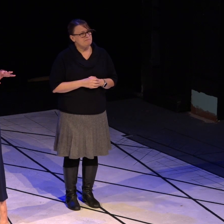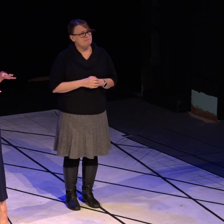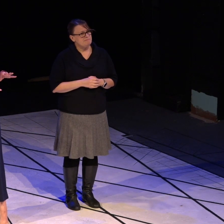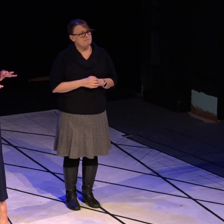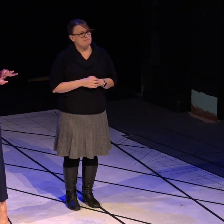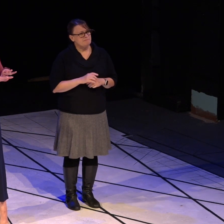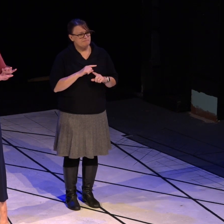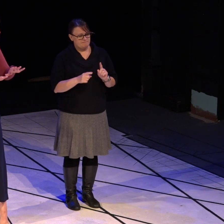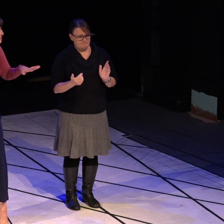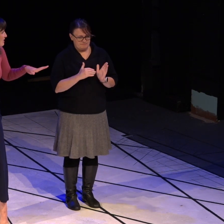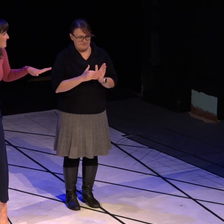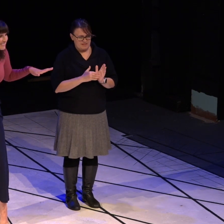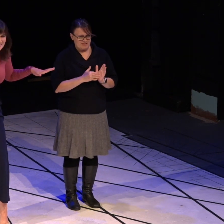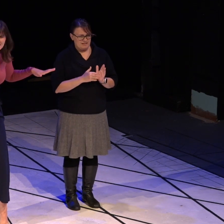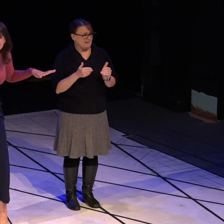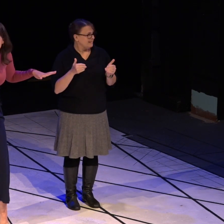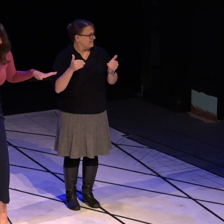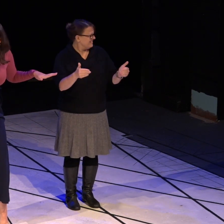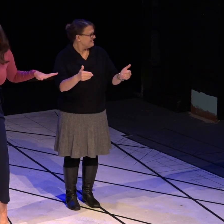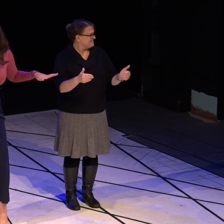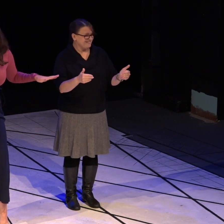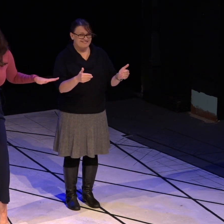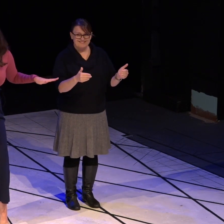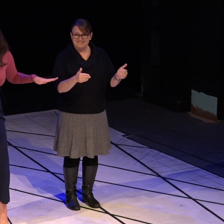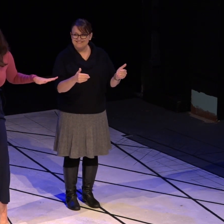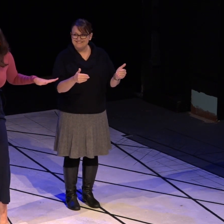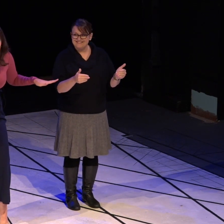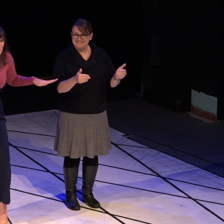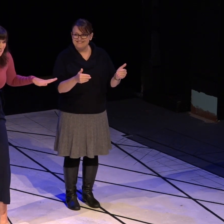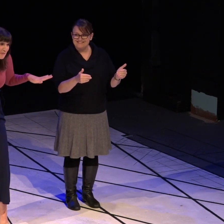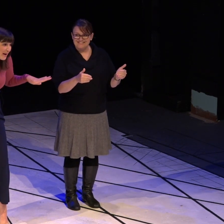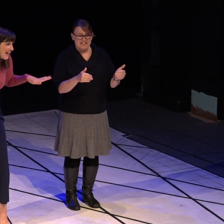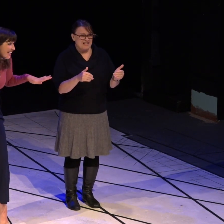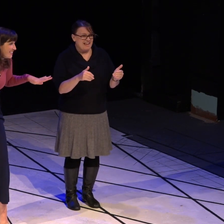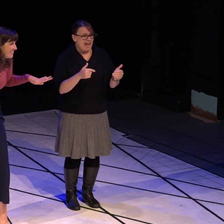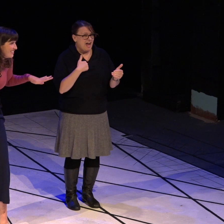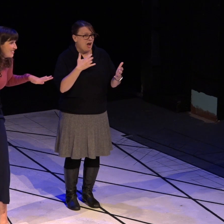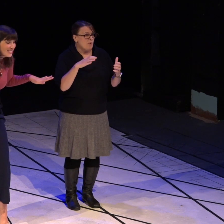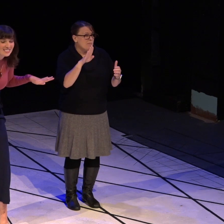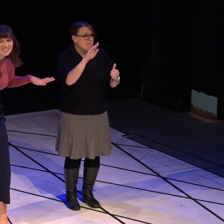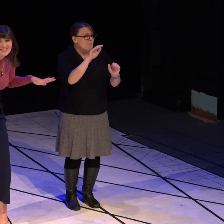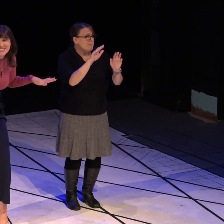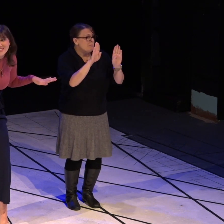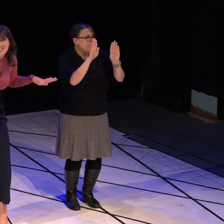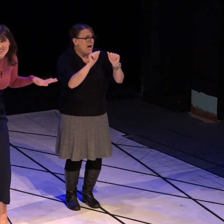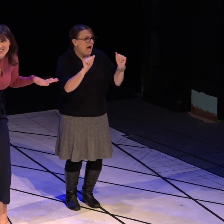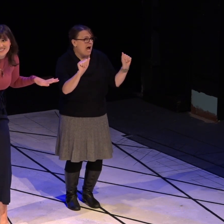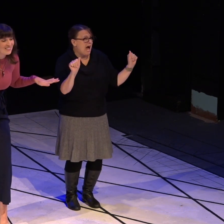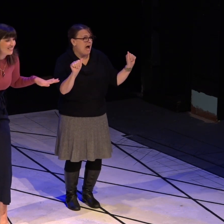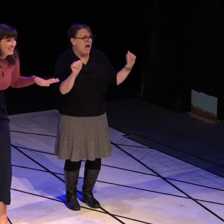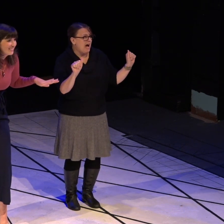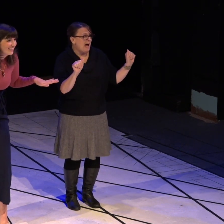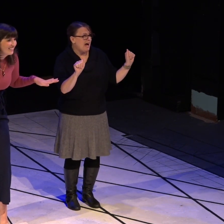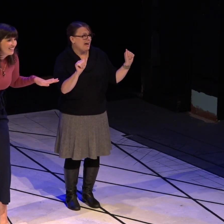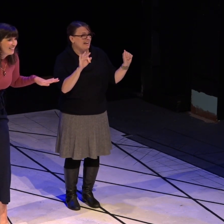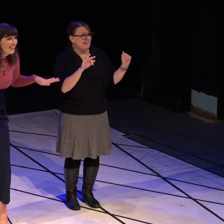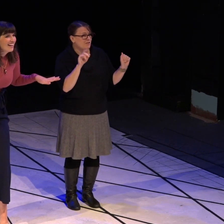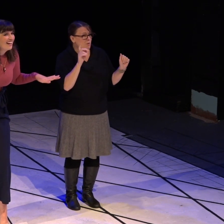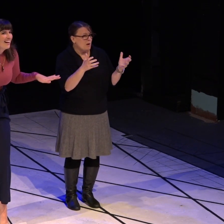But again, let's do this. My show of sheeps, bah. Just in case you need to change that answer.